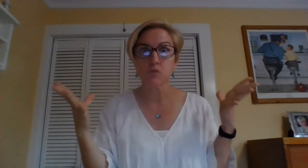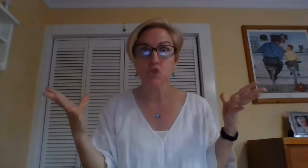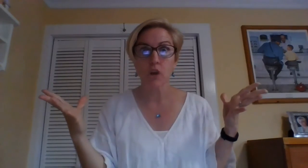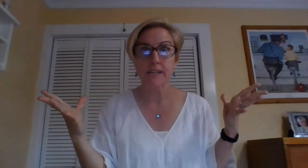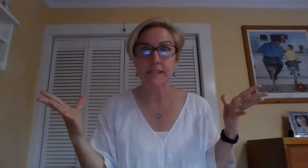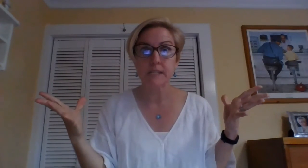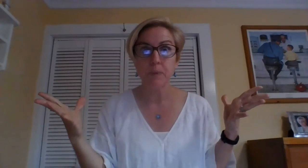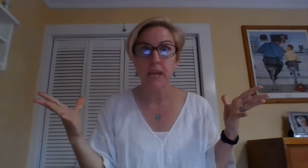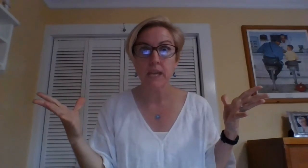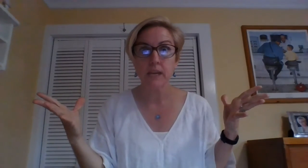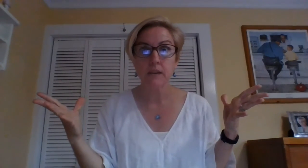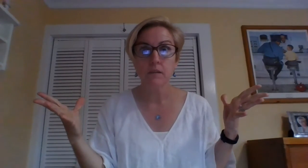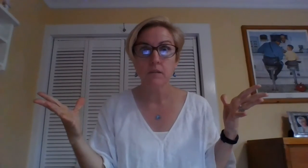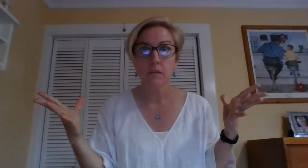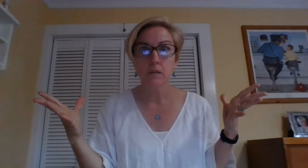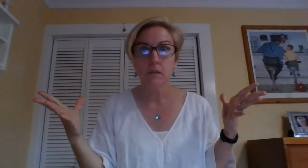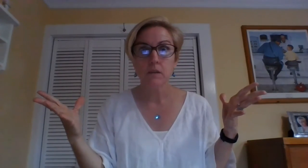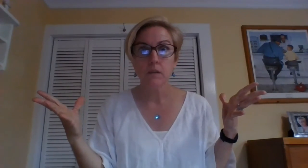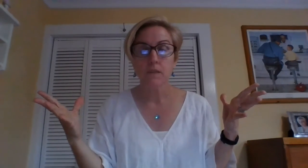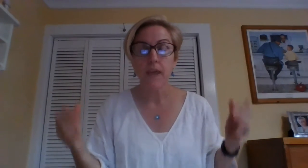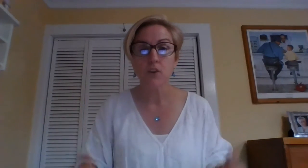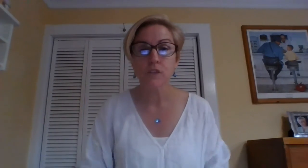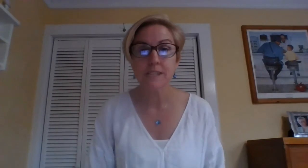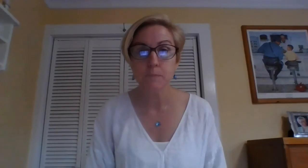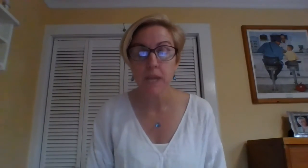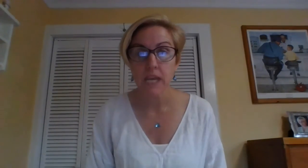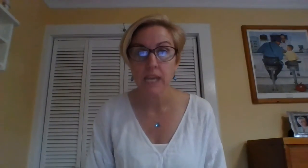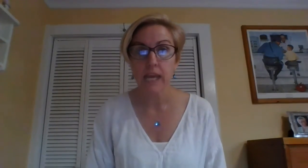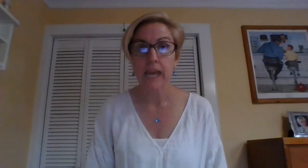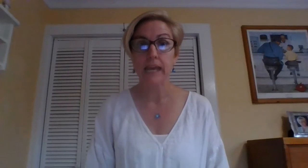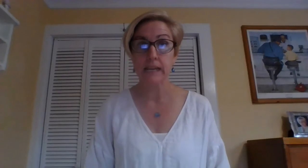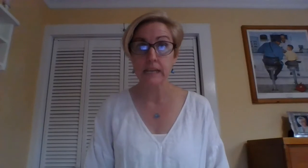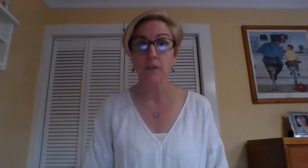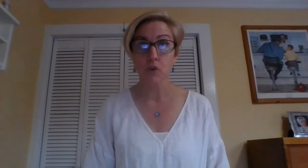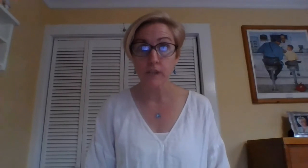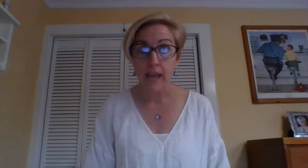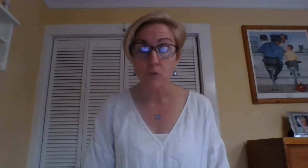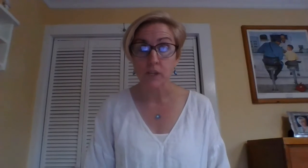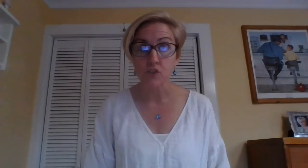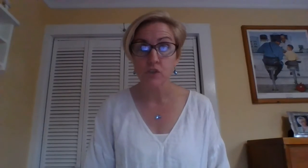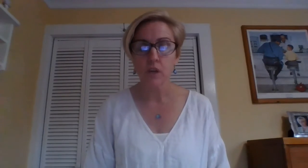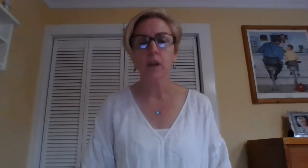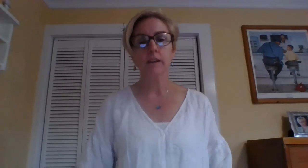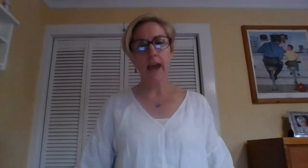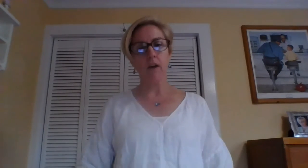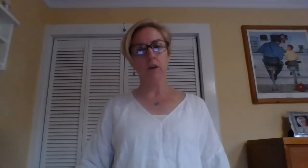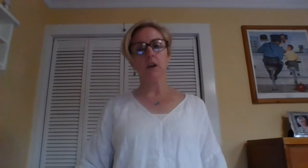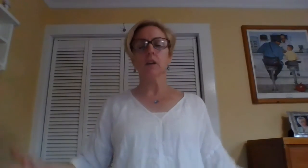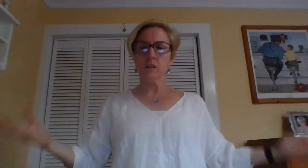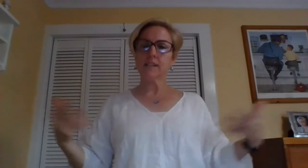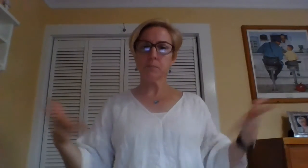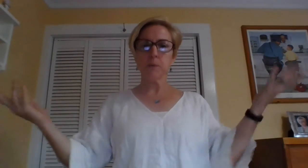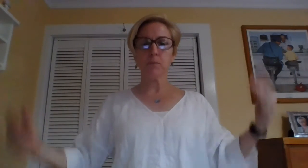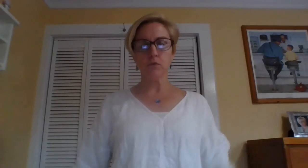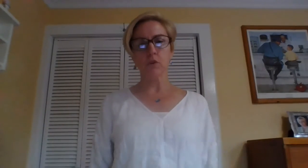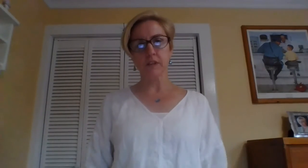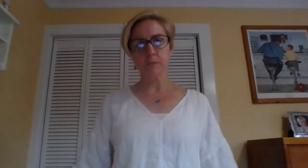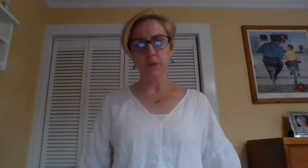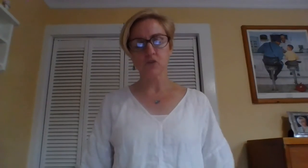them started to speak, they could speak in another language. Now, lots of people, you know, can speak